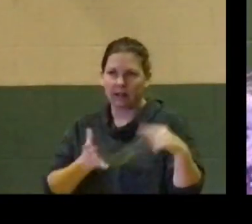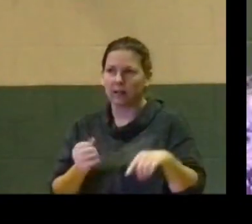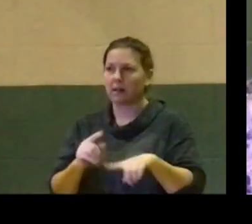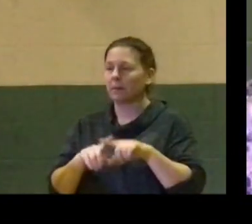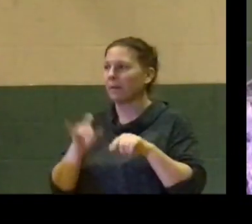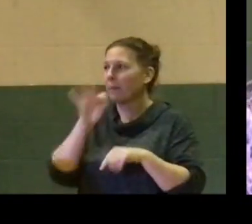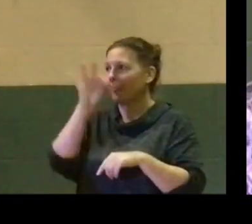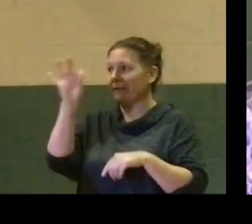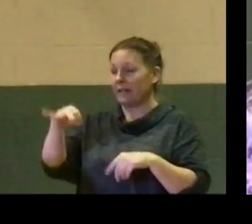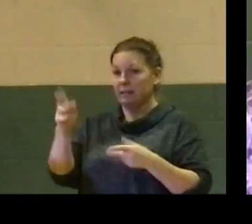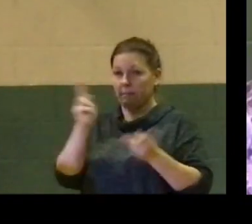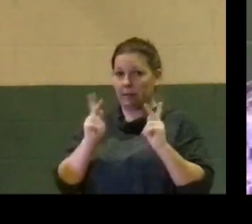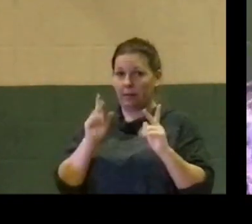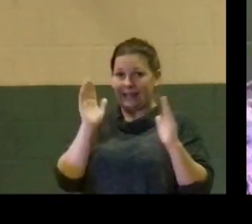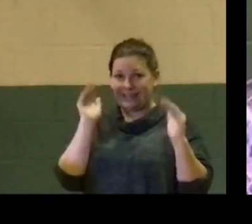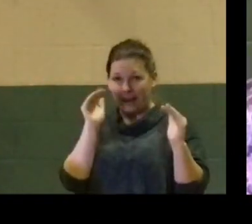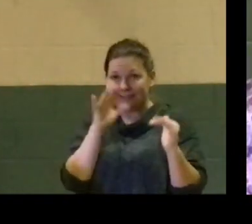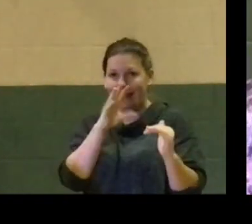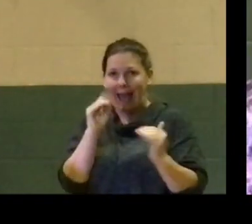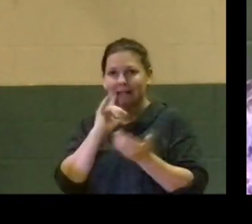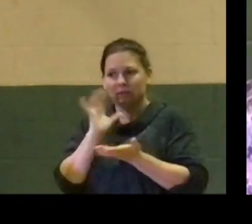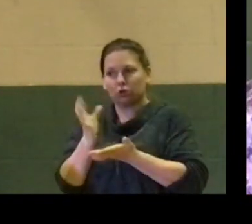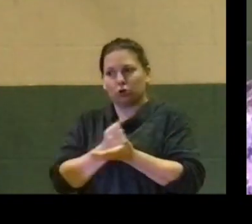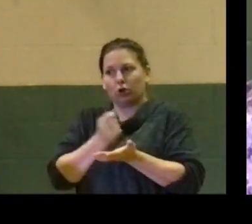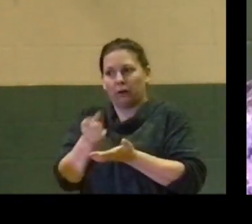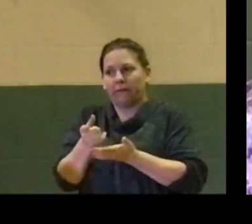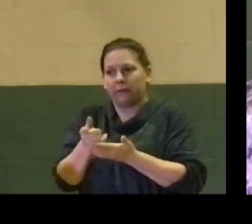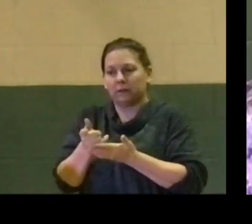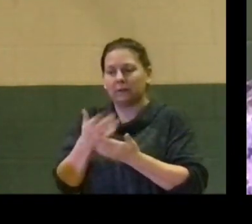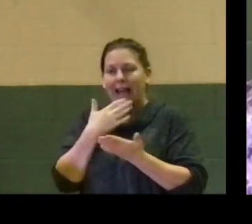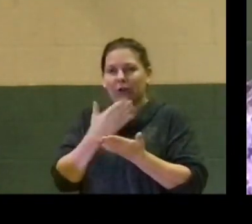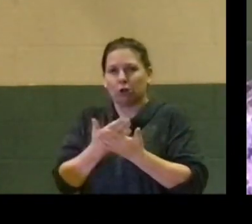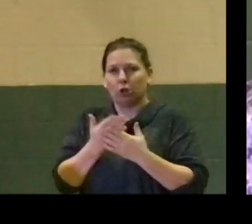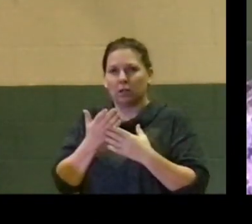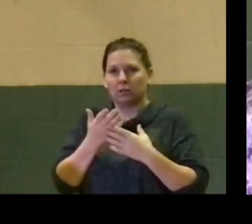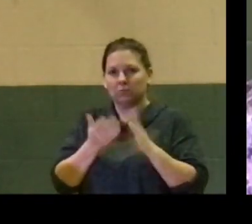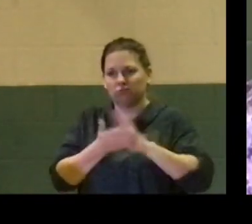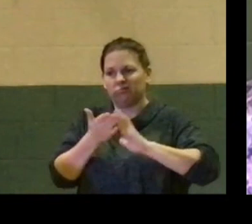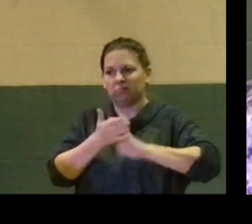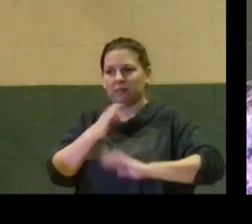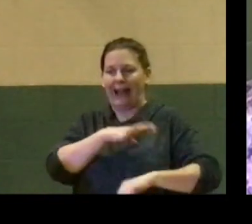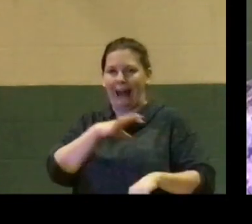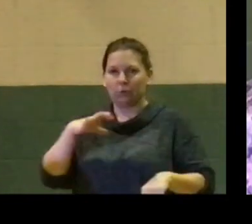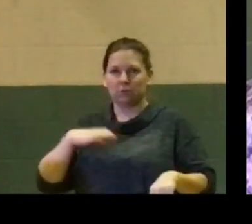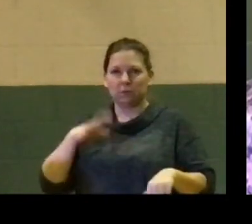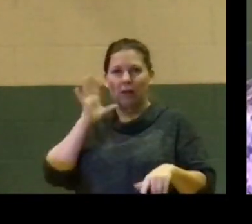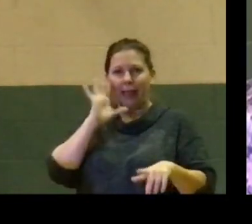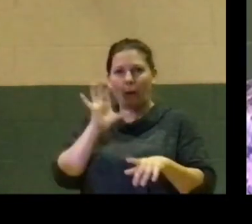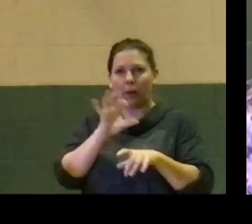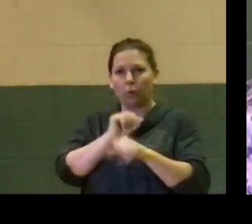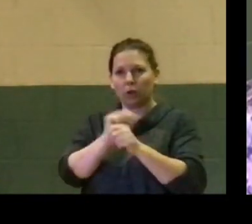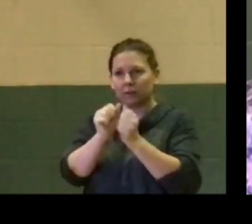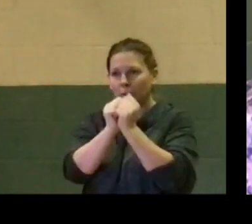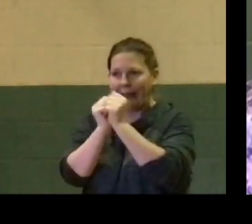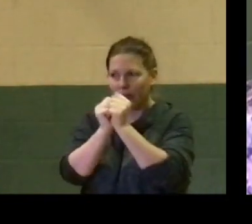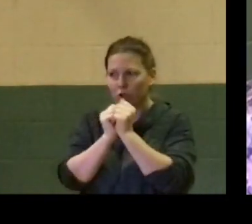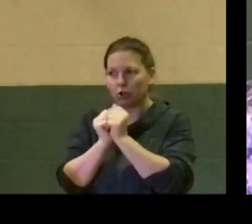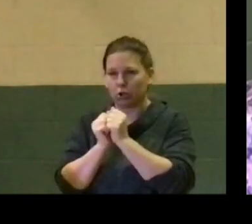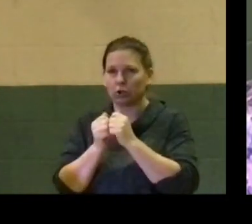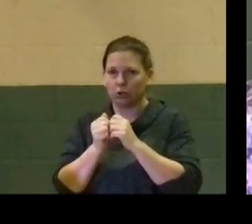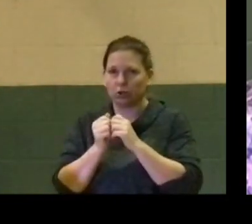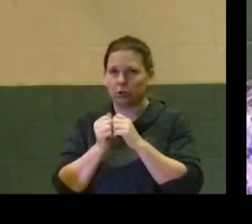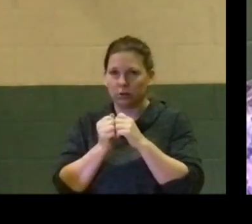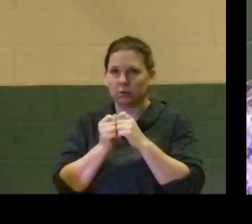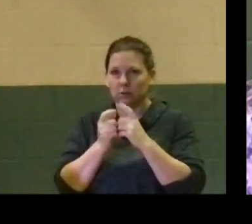Flint residents expect and deserve a well-functioning council that works cooperatively on behalf of their